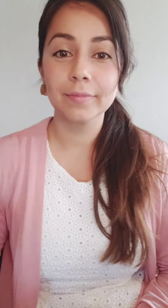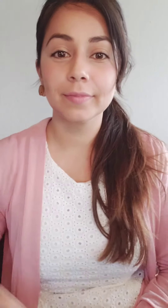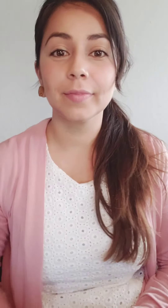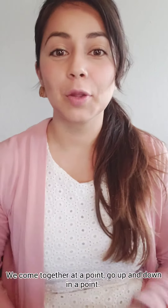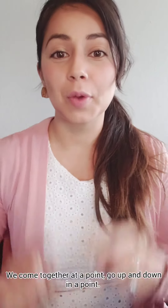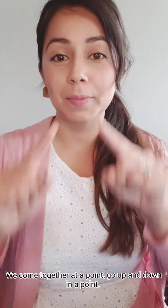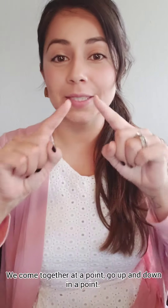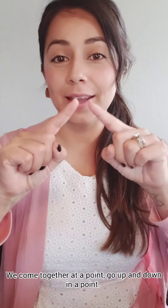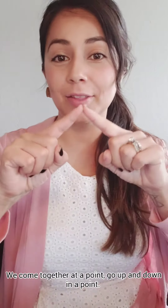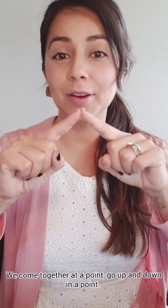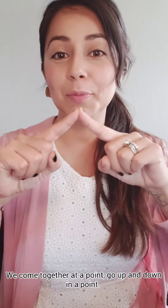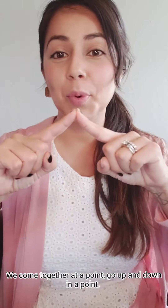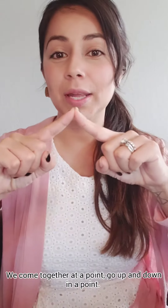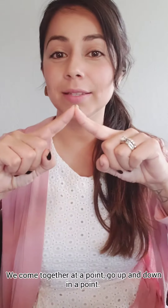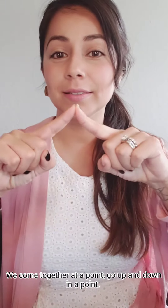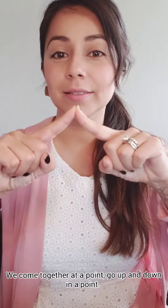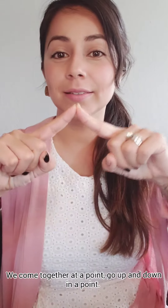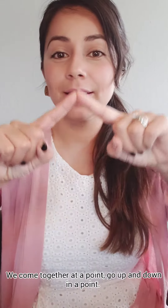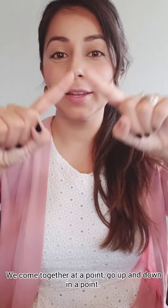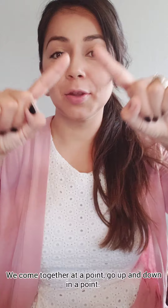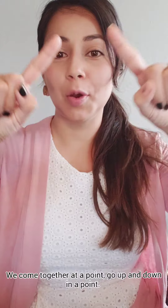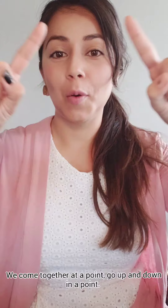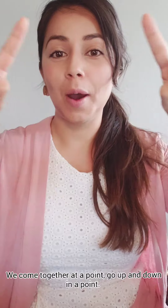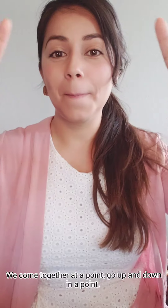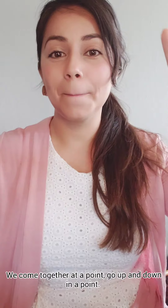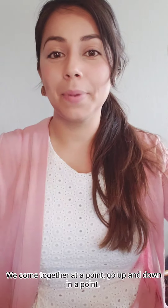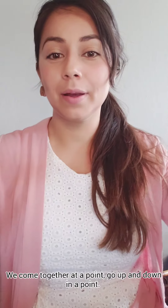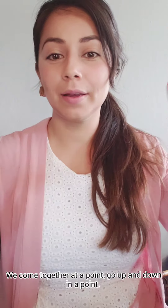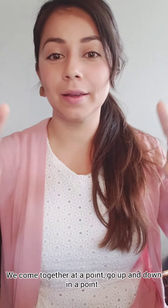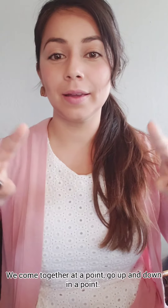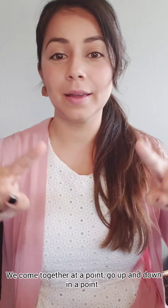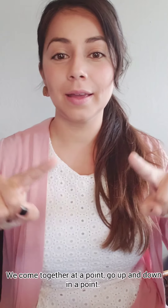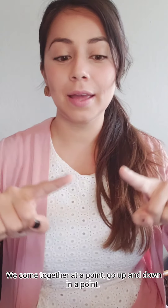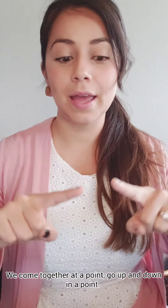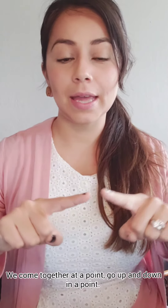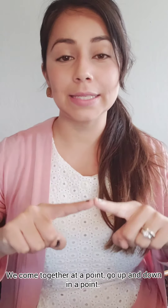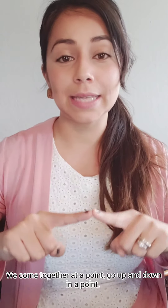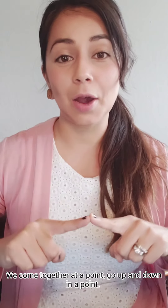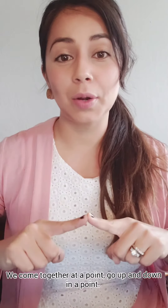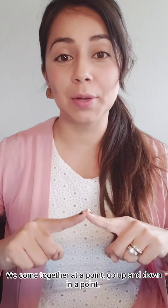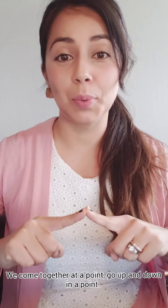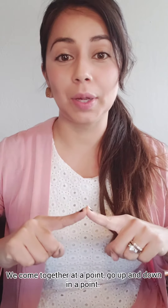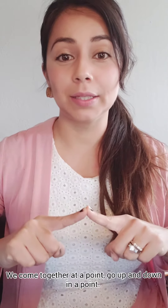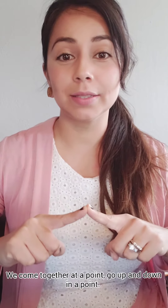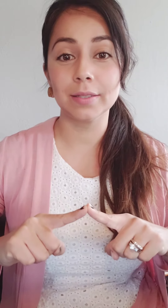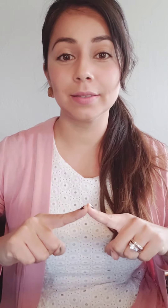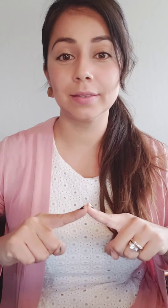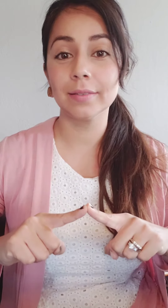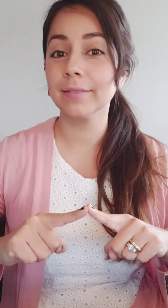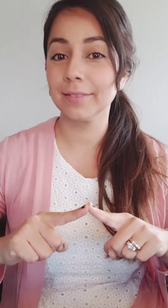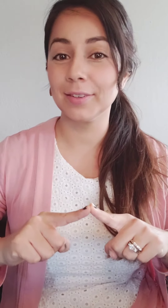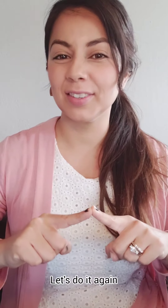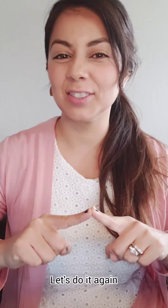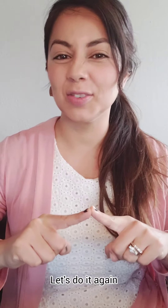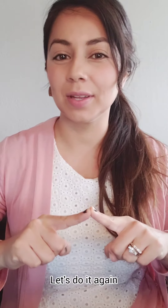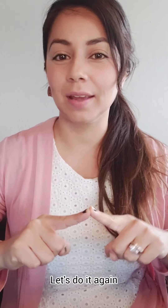You come together at a point, go up, and down in a point. Let's do it again.